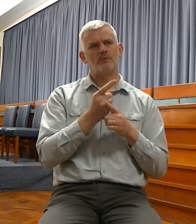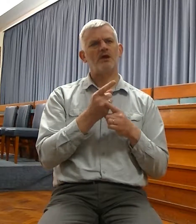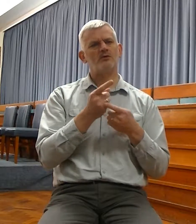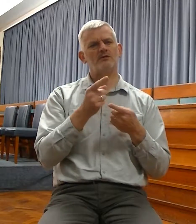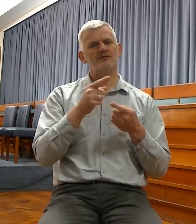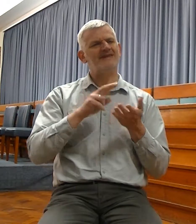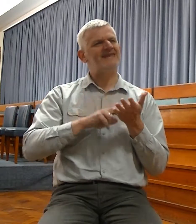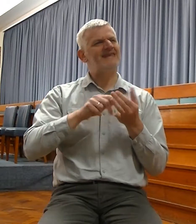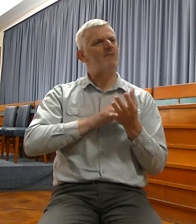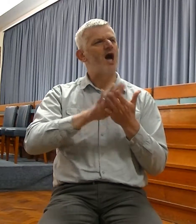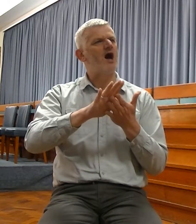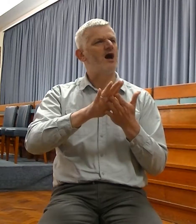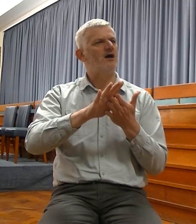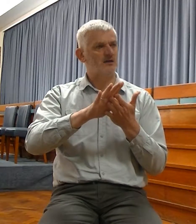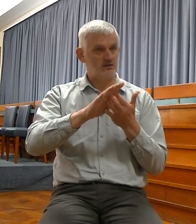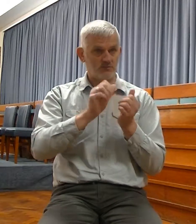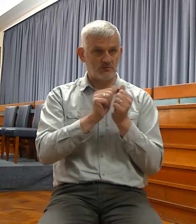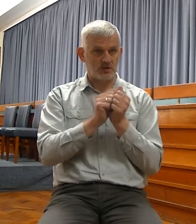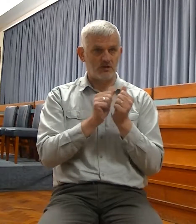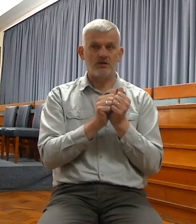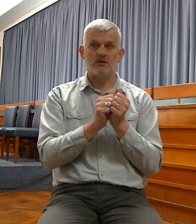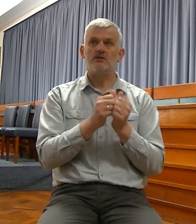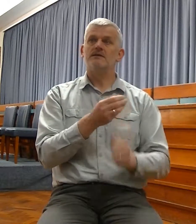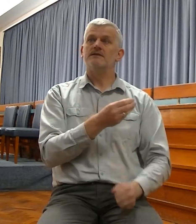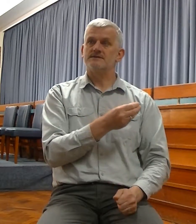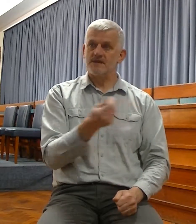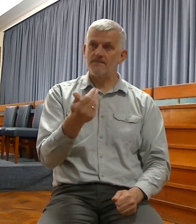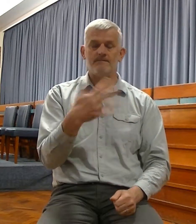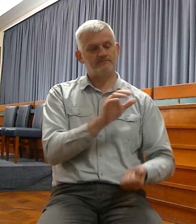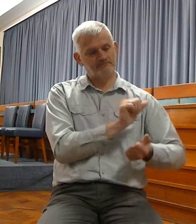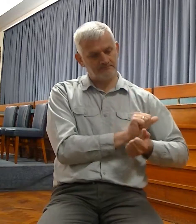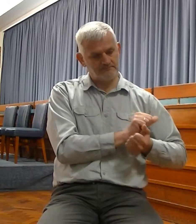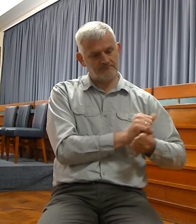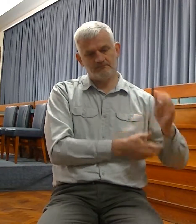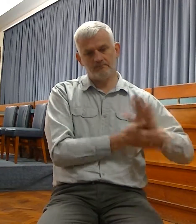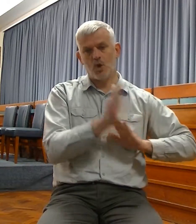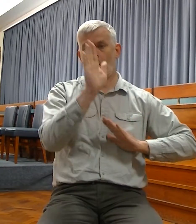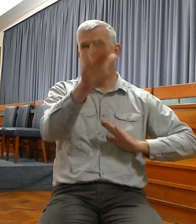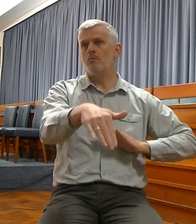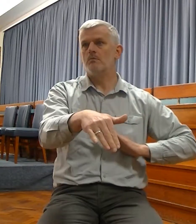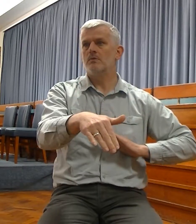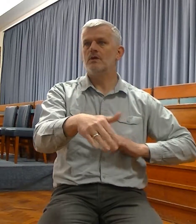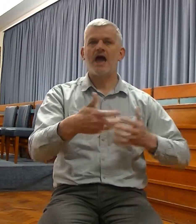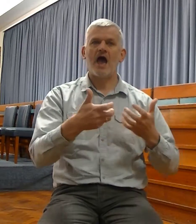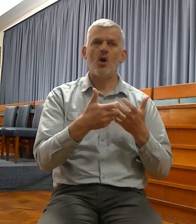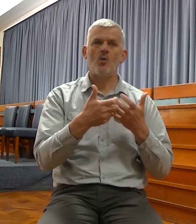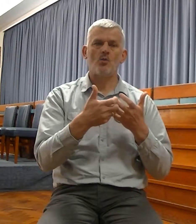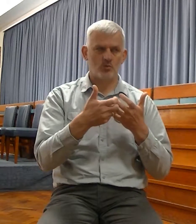That was fulfilled even with those who returned to Judah from captivity. First under Ezra, the temple was rebuilt.